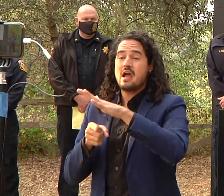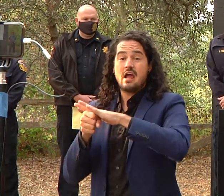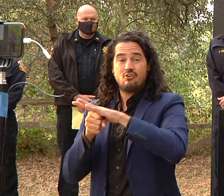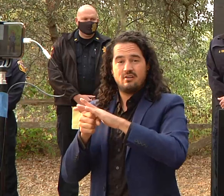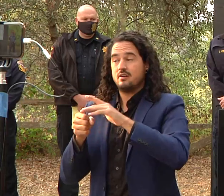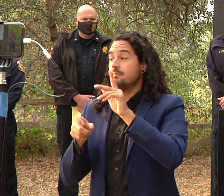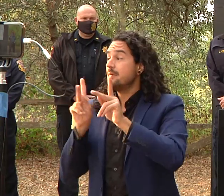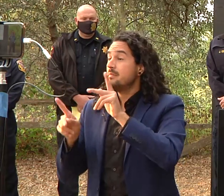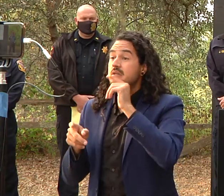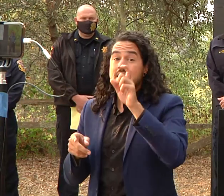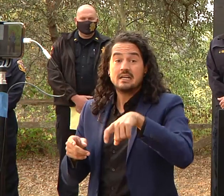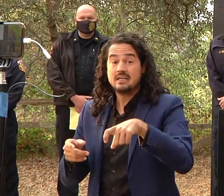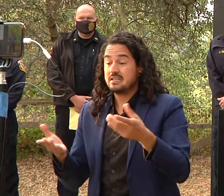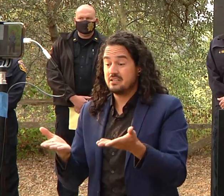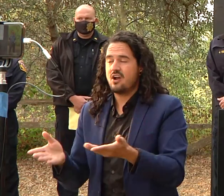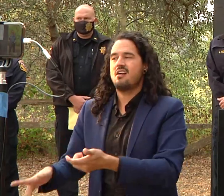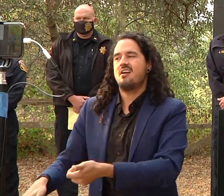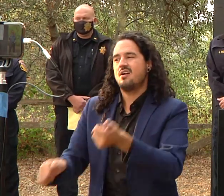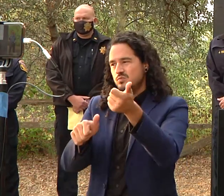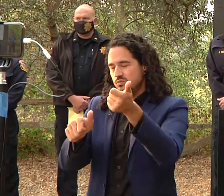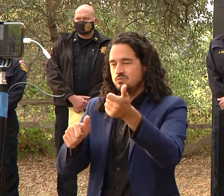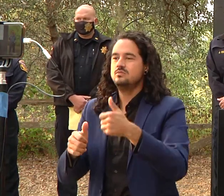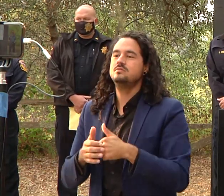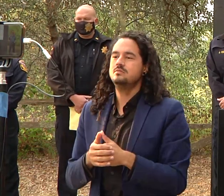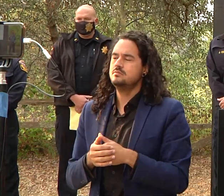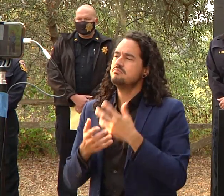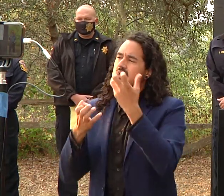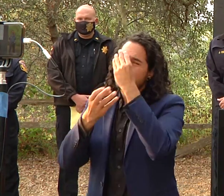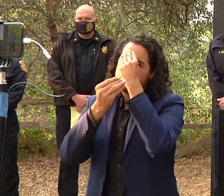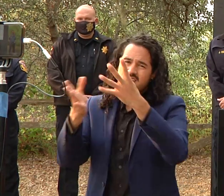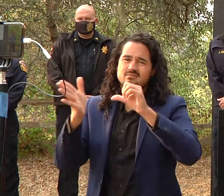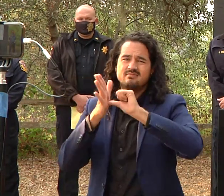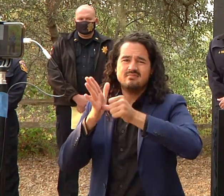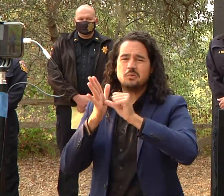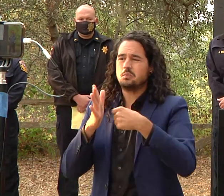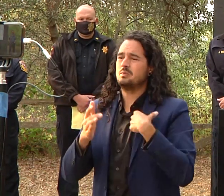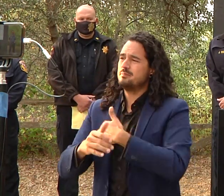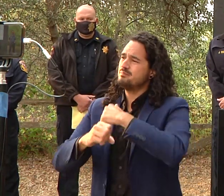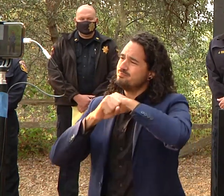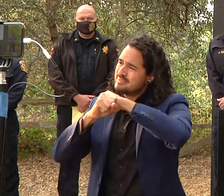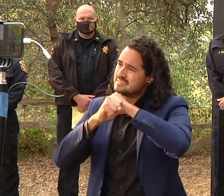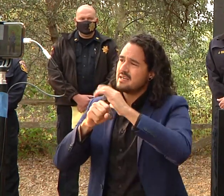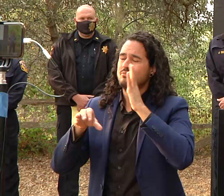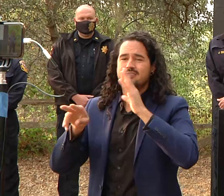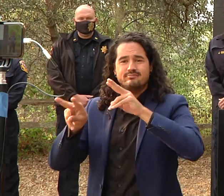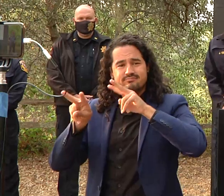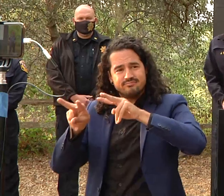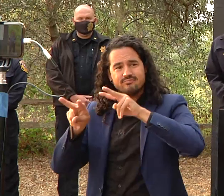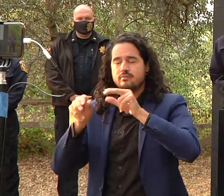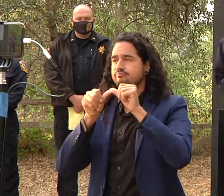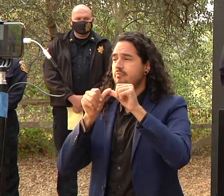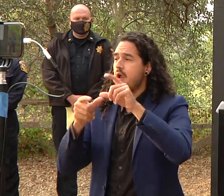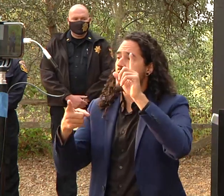and we just want people to know that um we're going to continue to be here until this is over with thank you